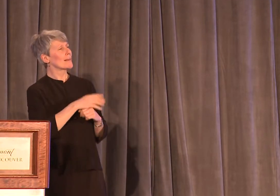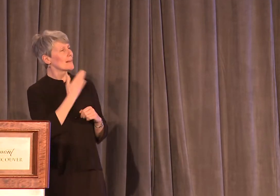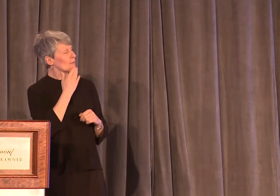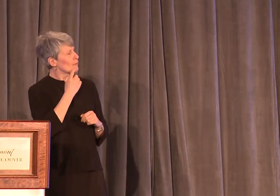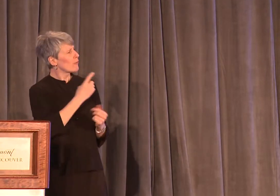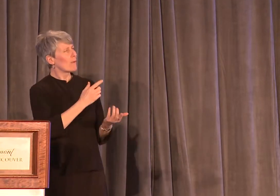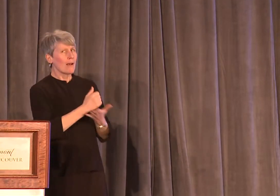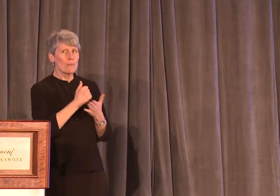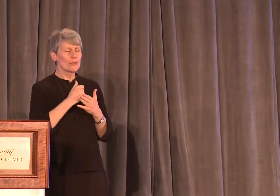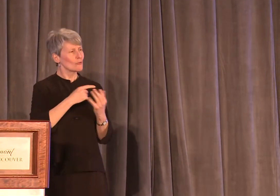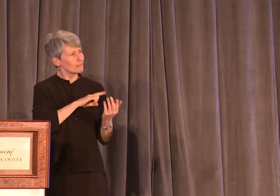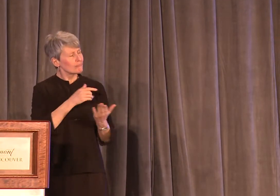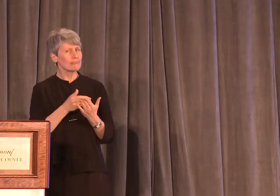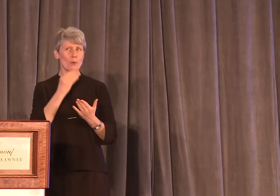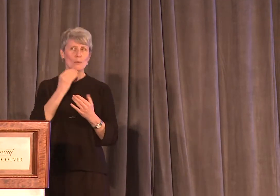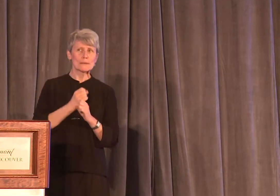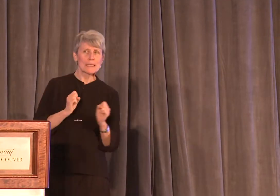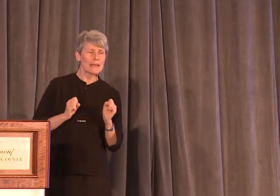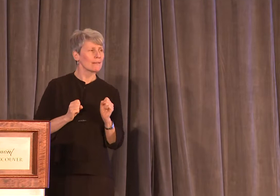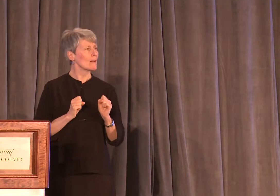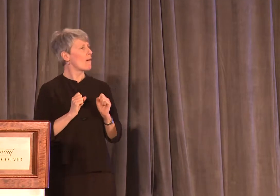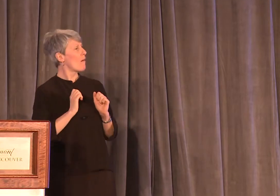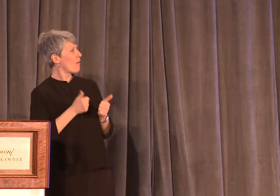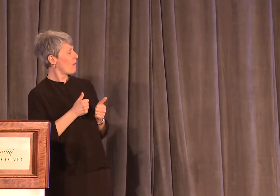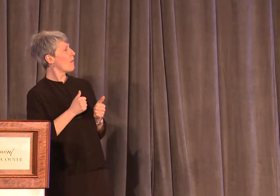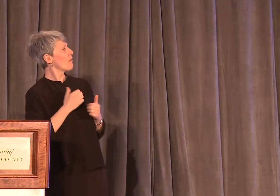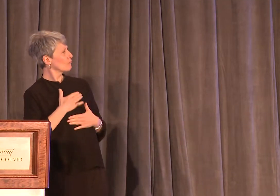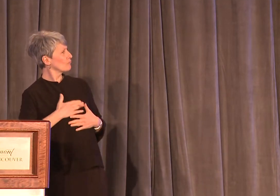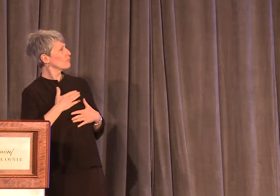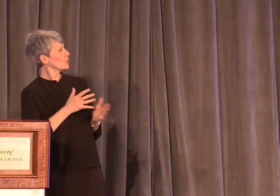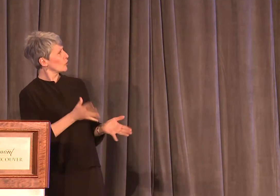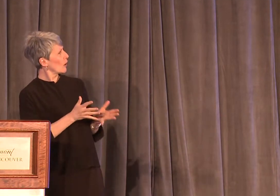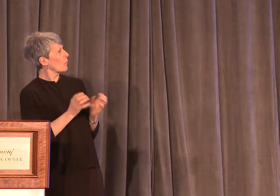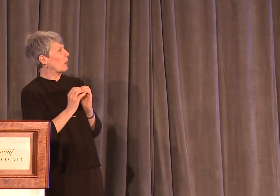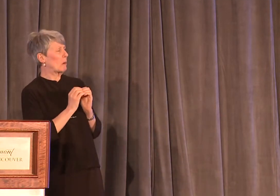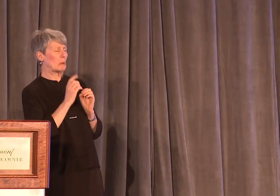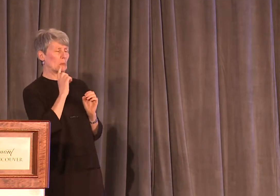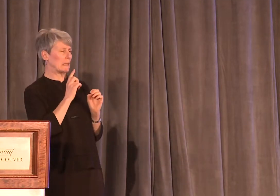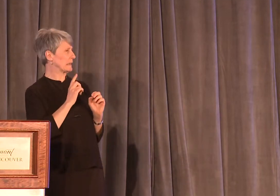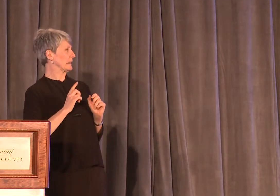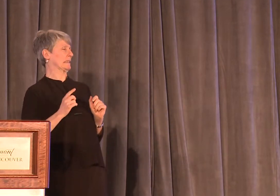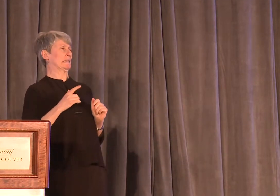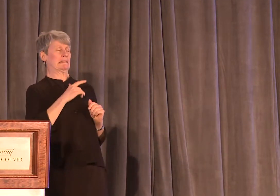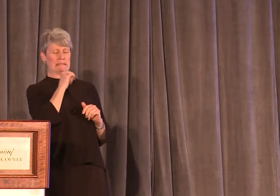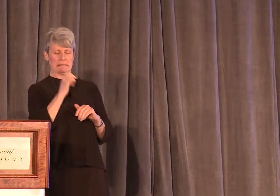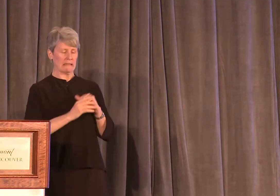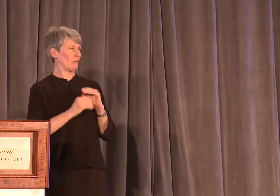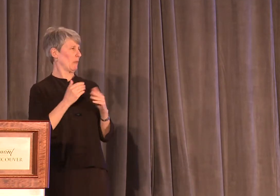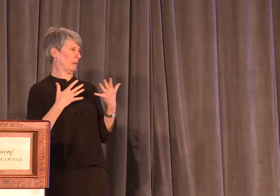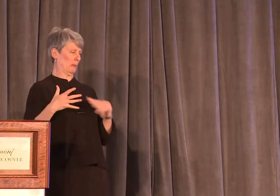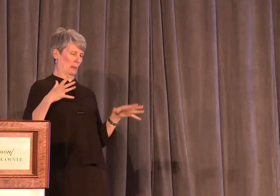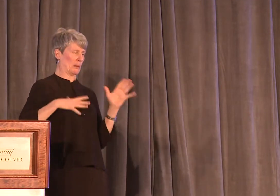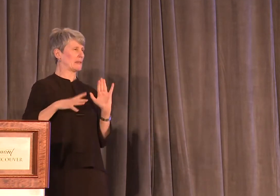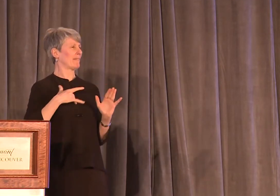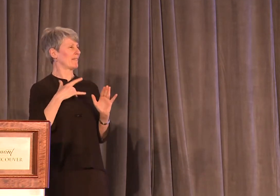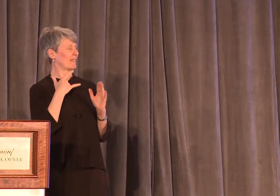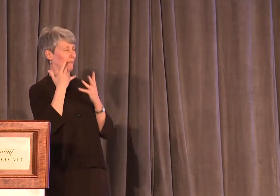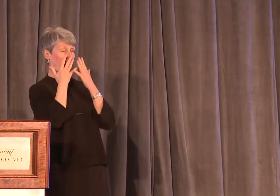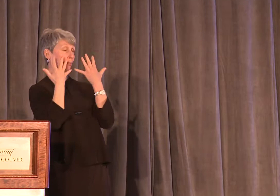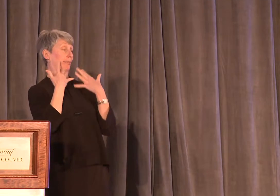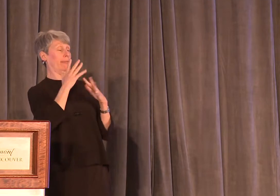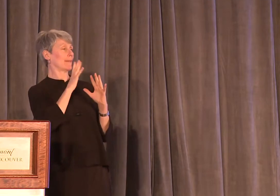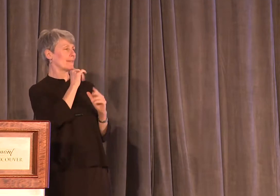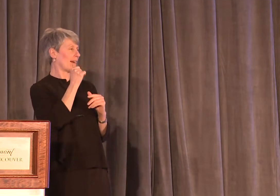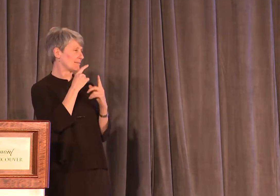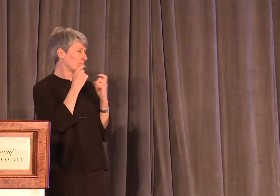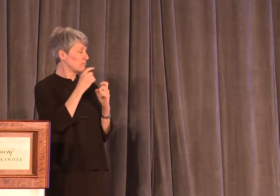I was that he was helping me out and that I'd love to spend some time with him, but I was so uncomfortable in my skating dress and felt silly with all the makeup on,